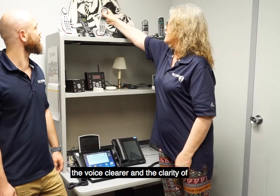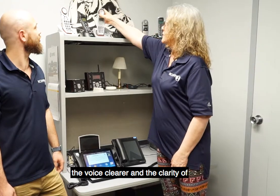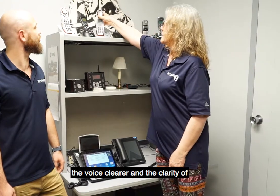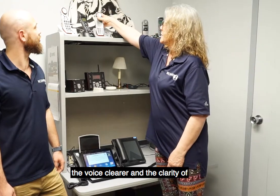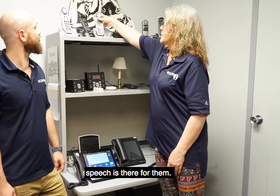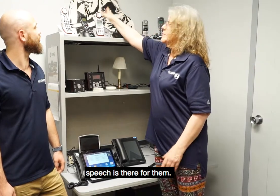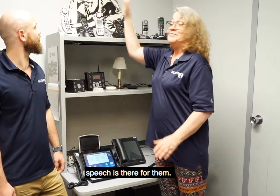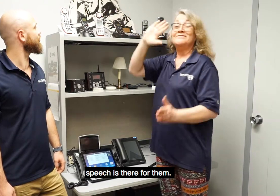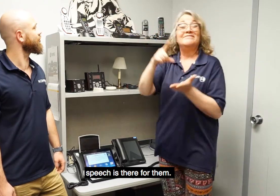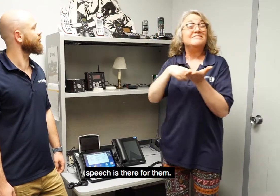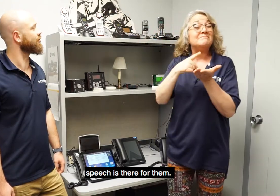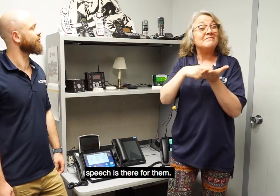speech is there for them.